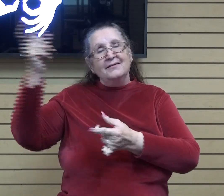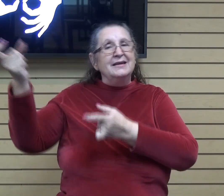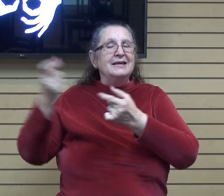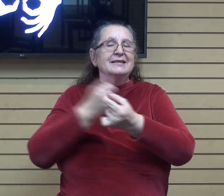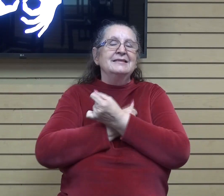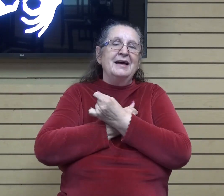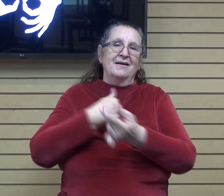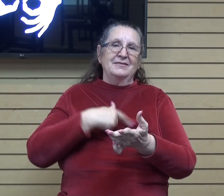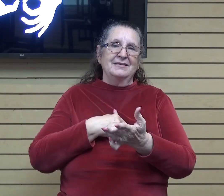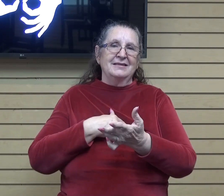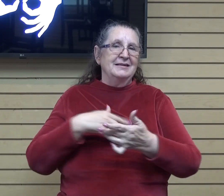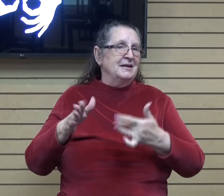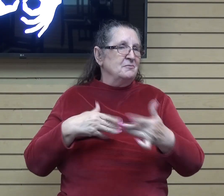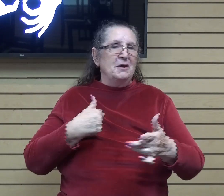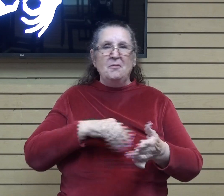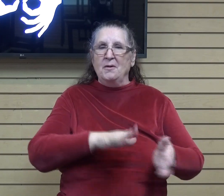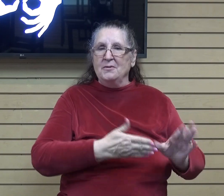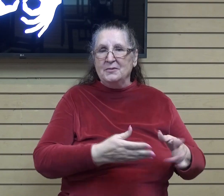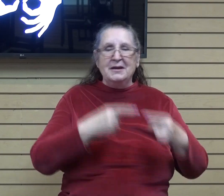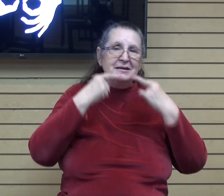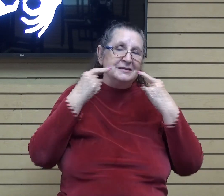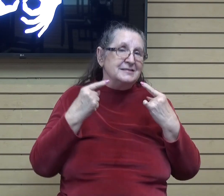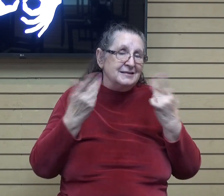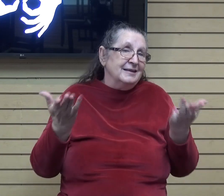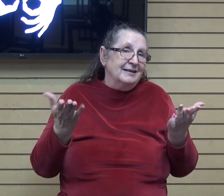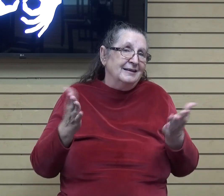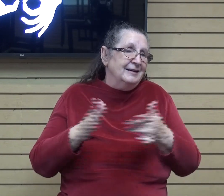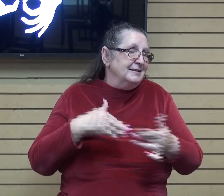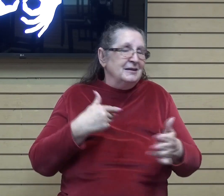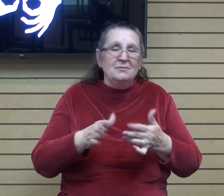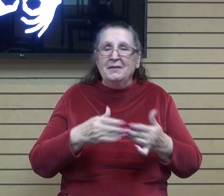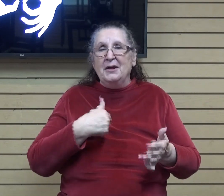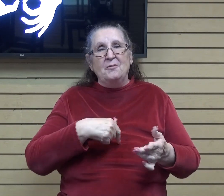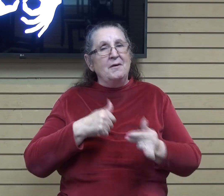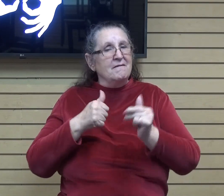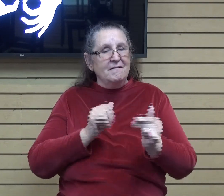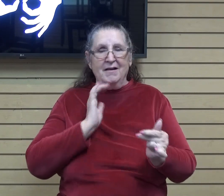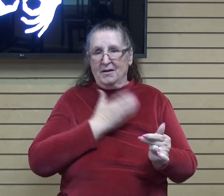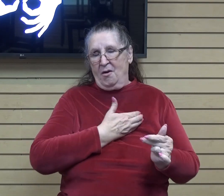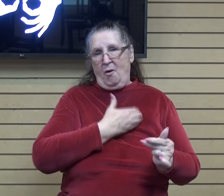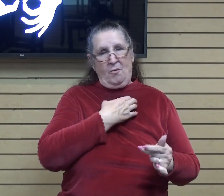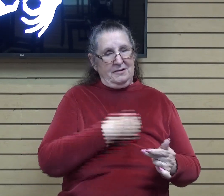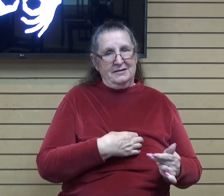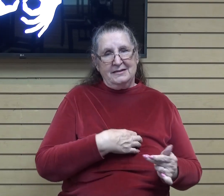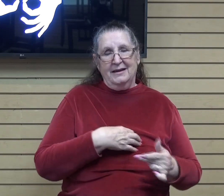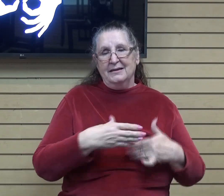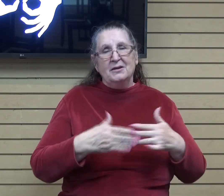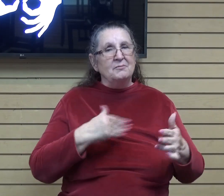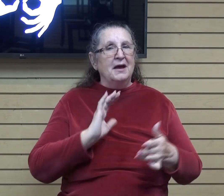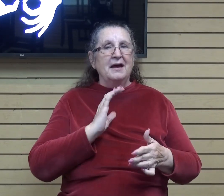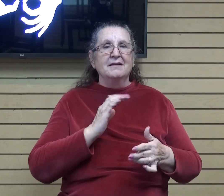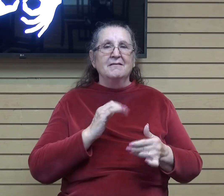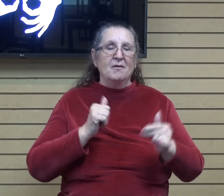even though we were dead in trespasses and sins, even though we followed our own desires, even though we followed after sin.